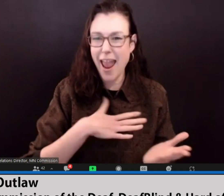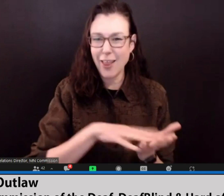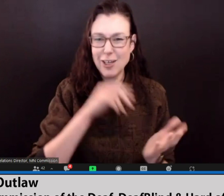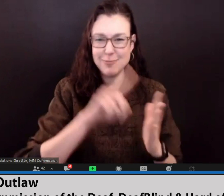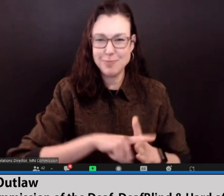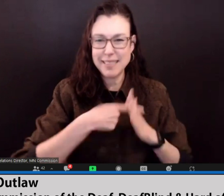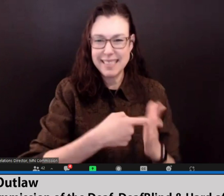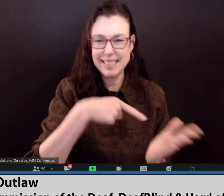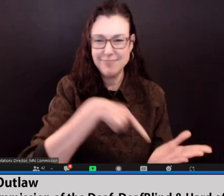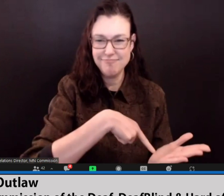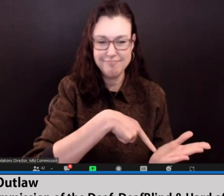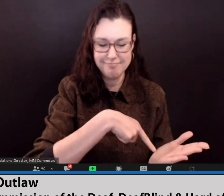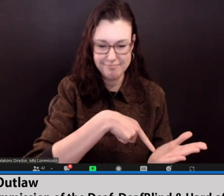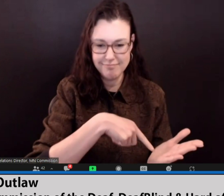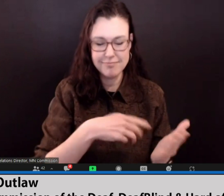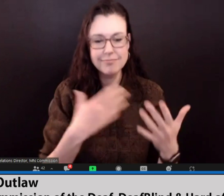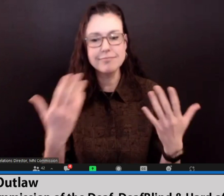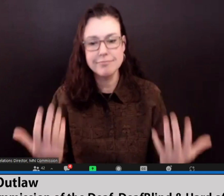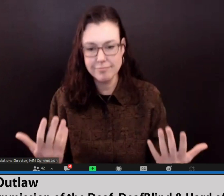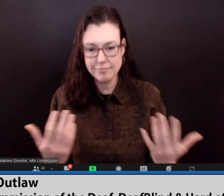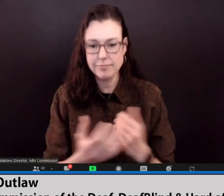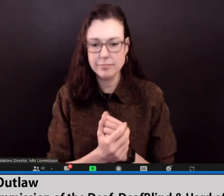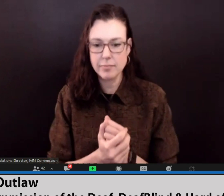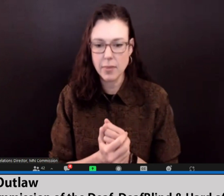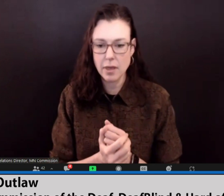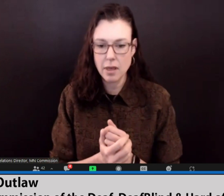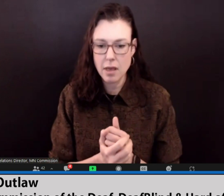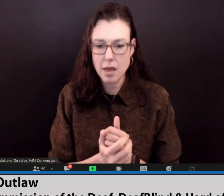that I could turn to my books where my real learning could then begin.